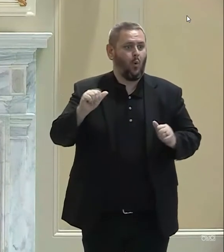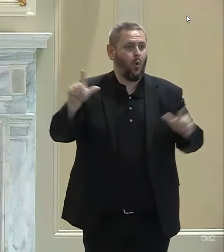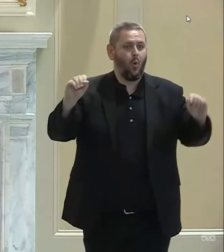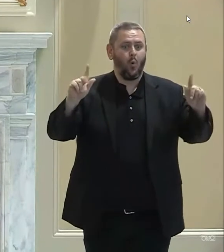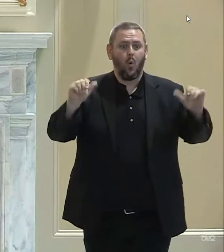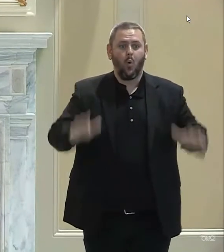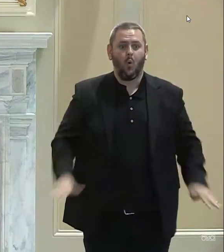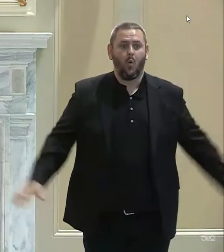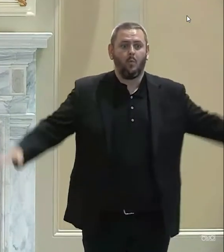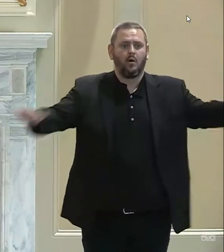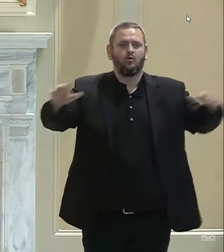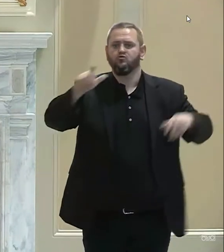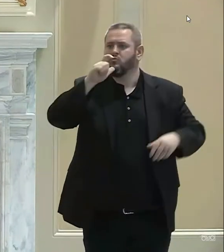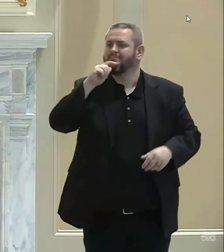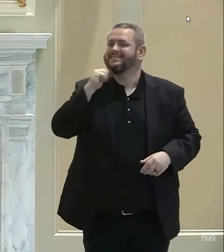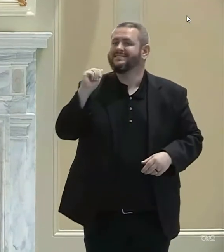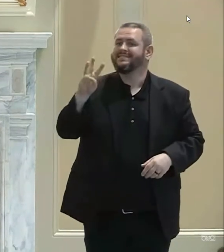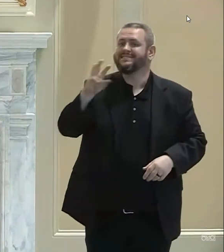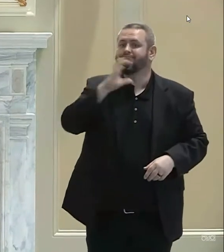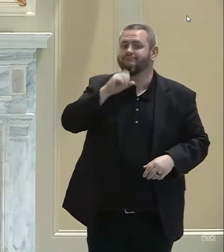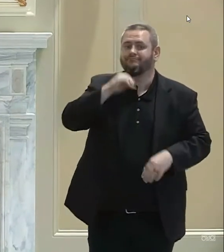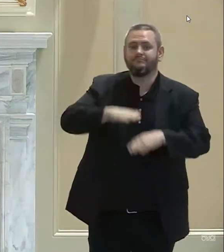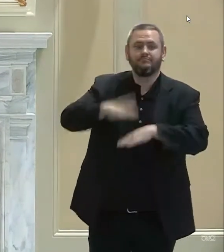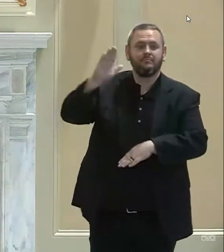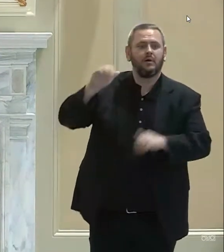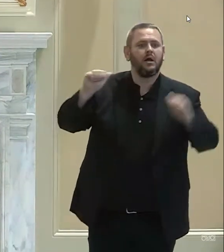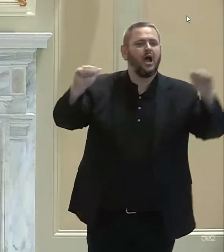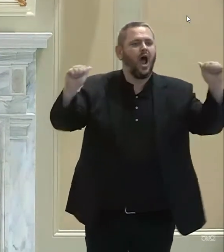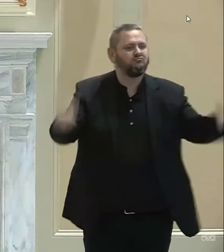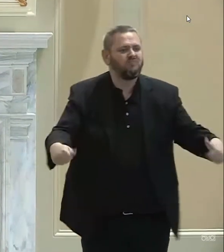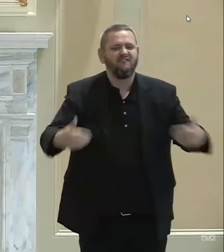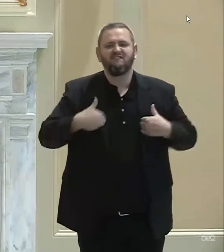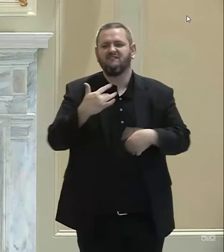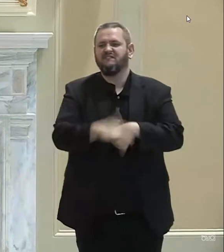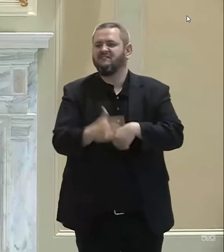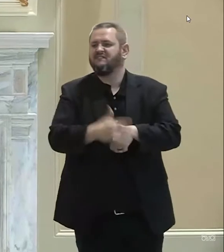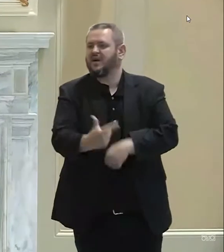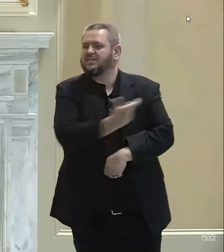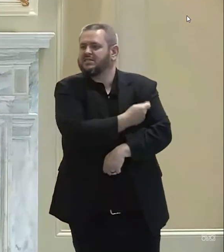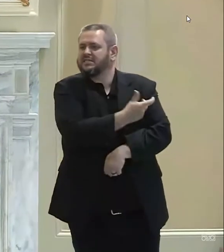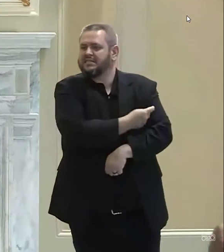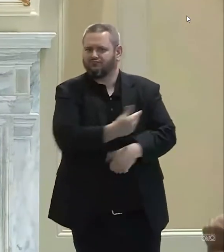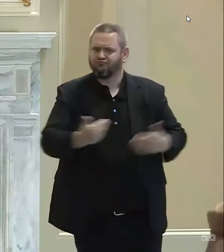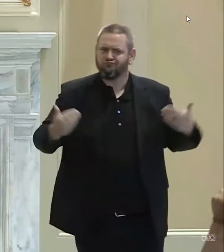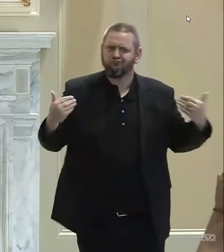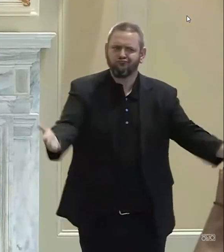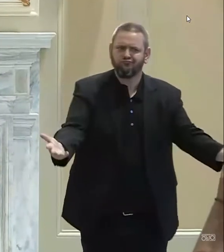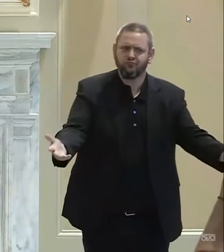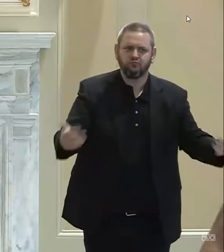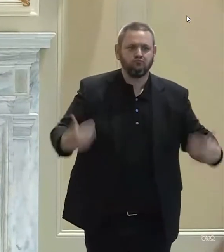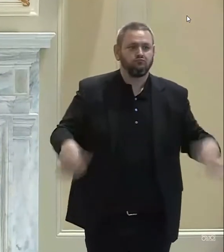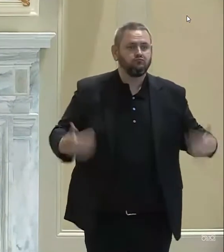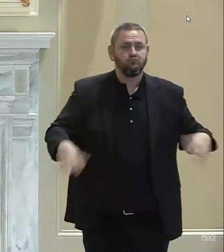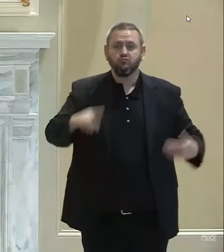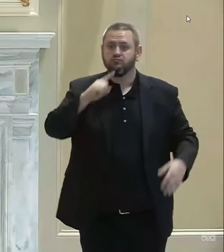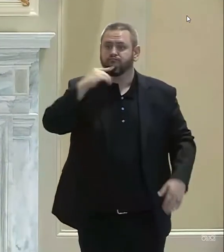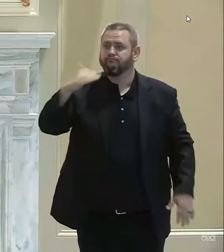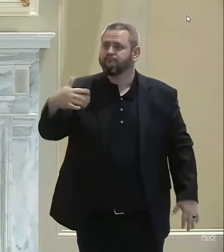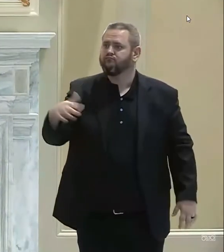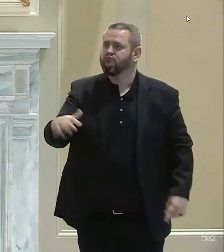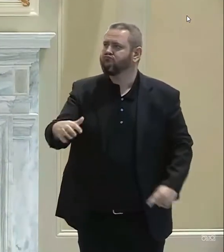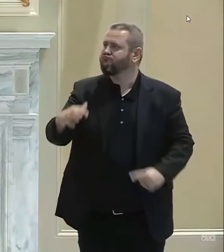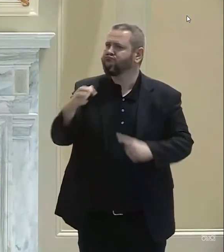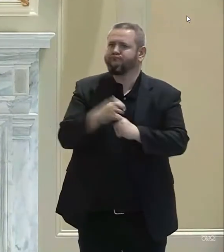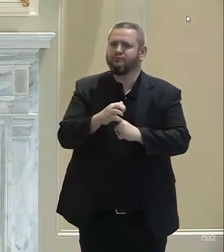the vaccine. This is really, truly an incredible milestone, and we are one of the first states in the nation